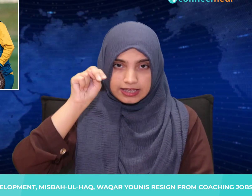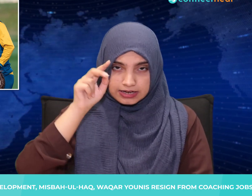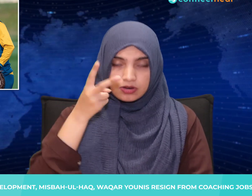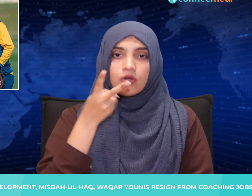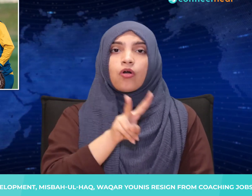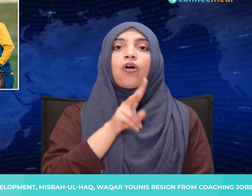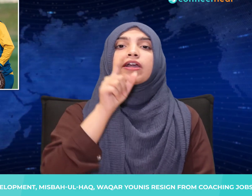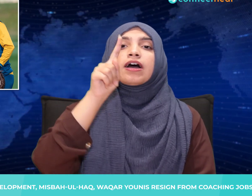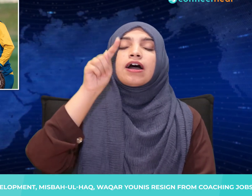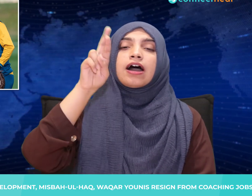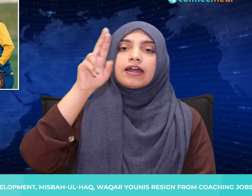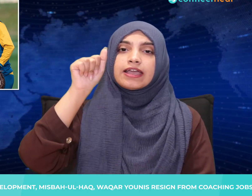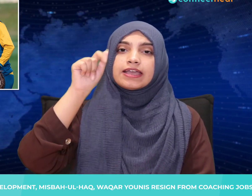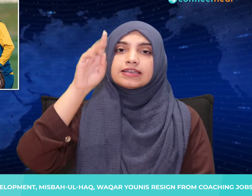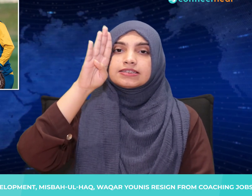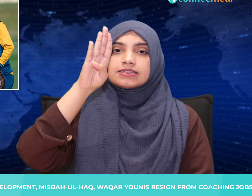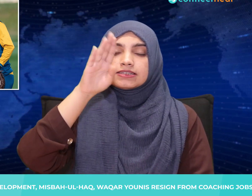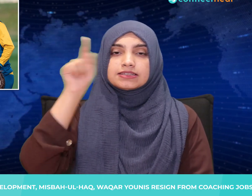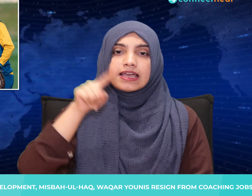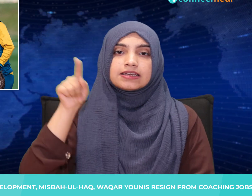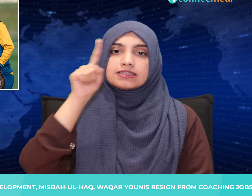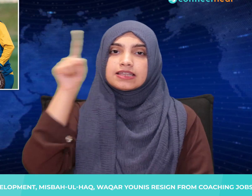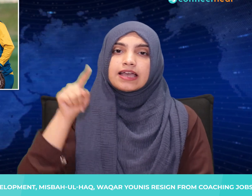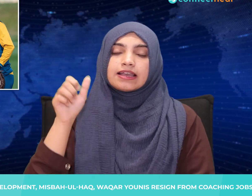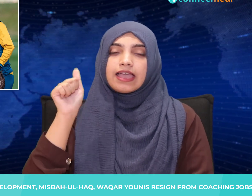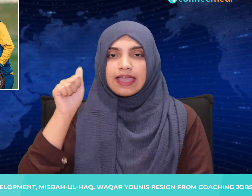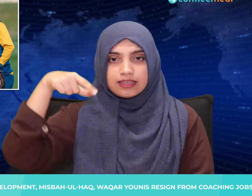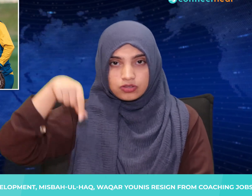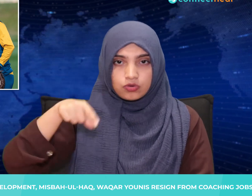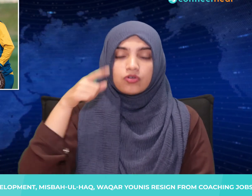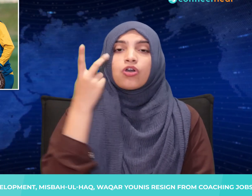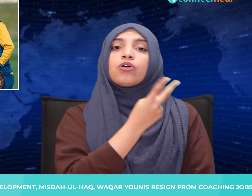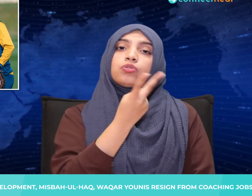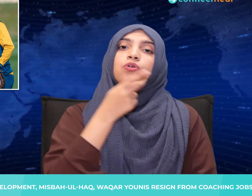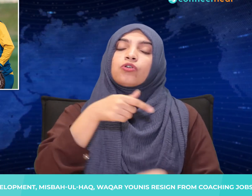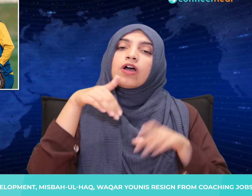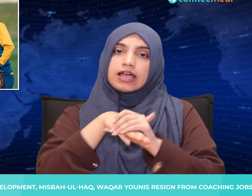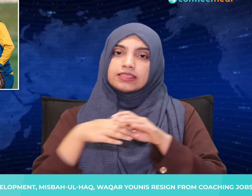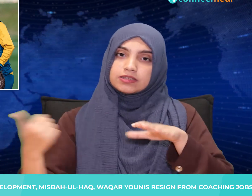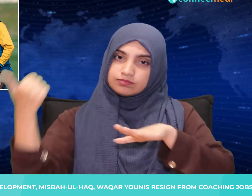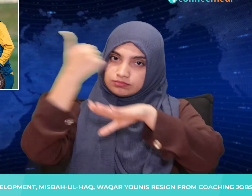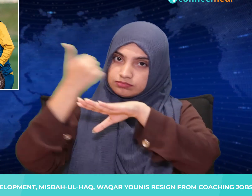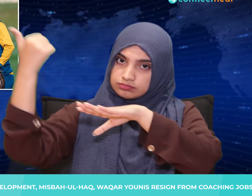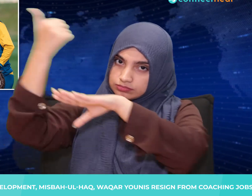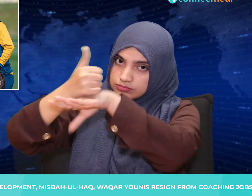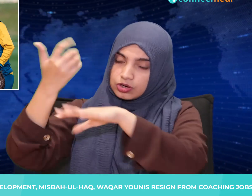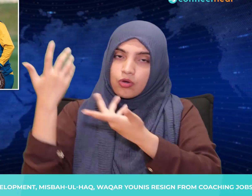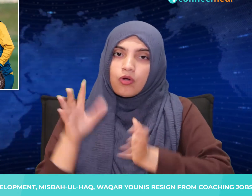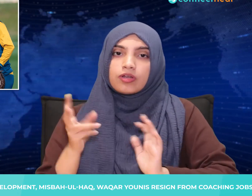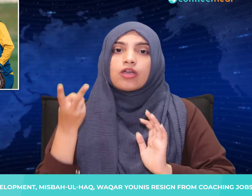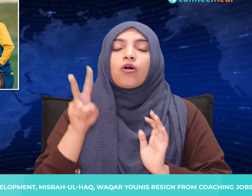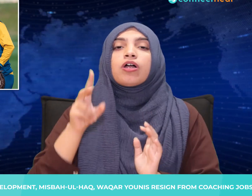for the series. With the team management for the team ICC Men's T20 World Cup 2021